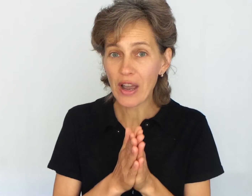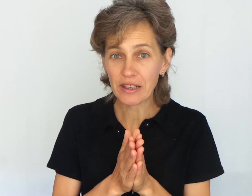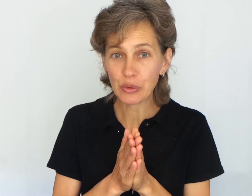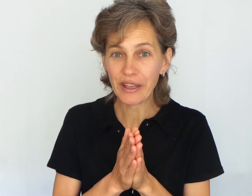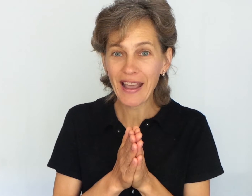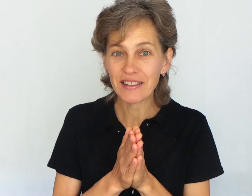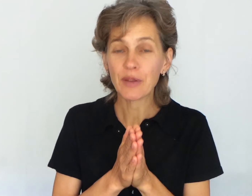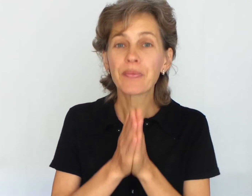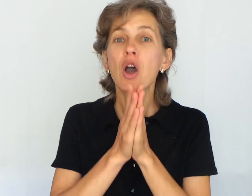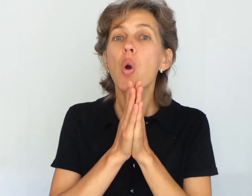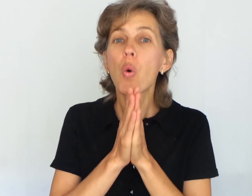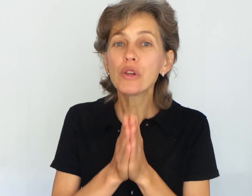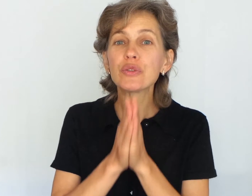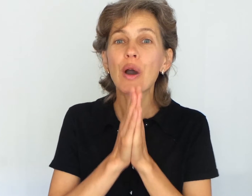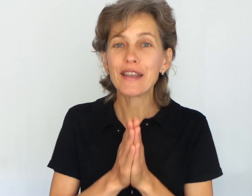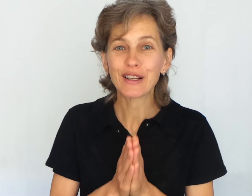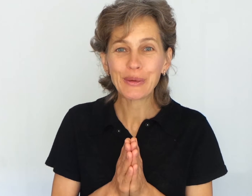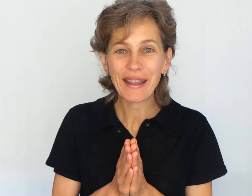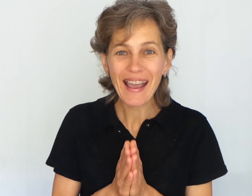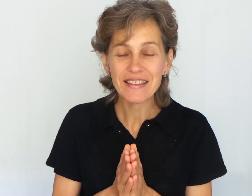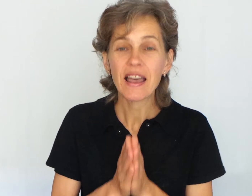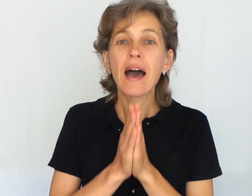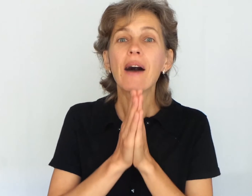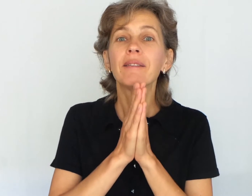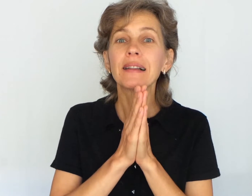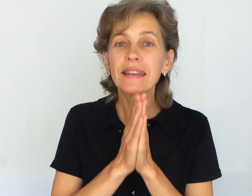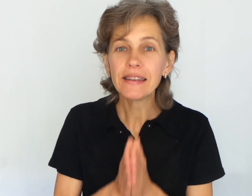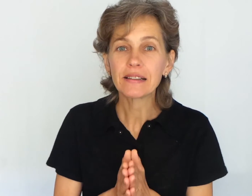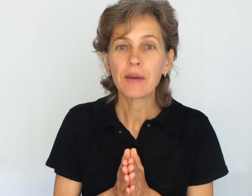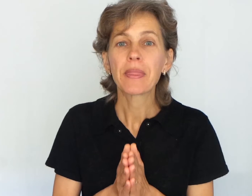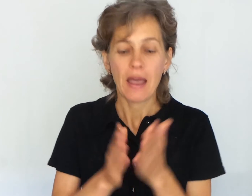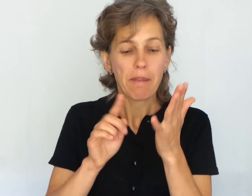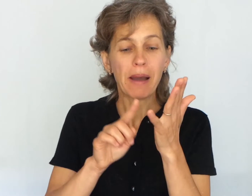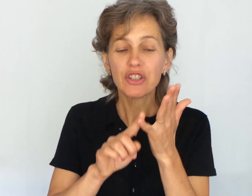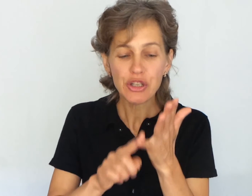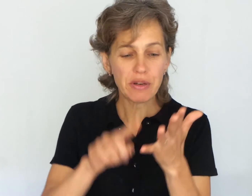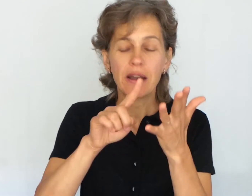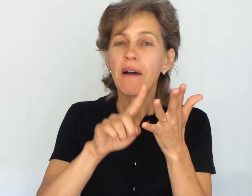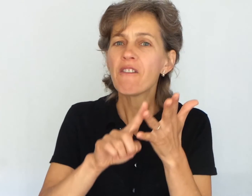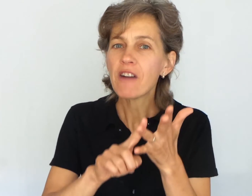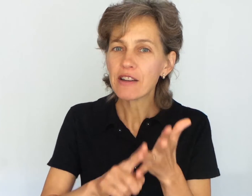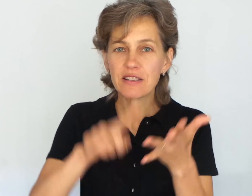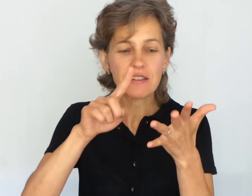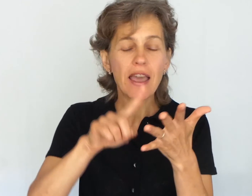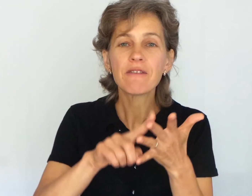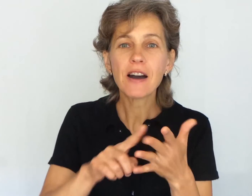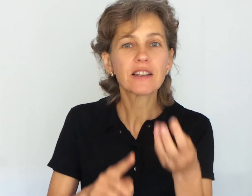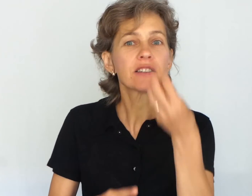hydrochloric acid. Also, hydrochloric acid will kill bacteria, viruses, and fungus